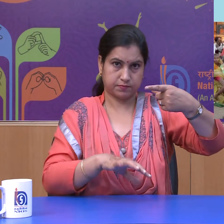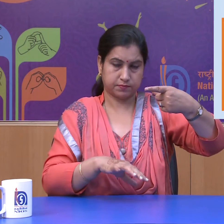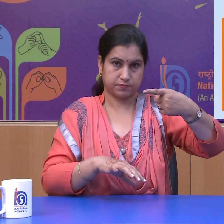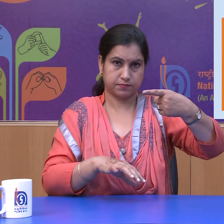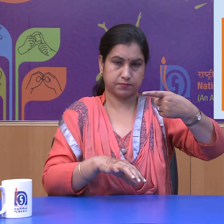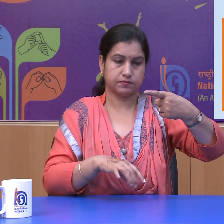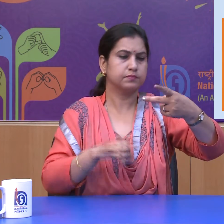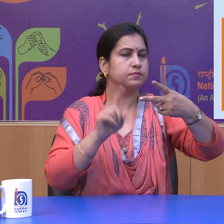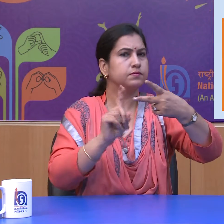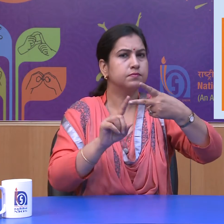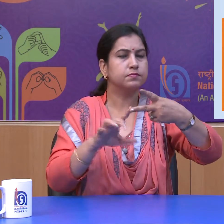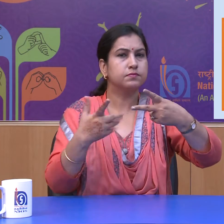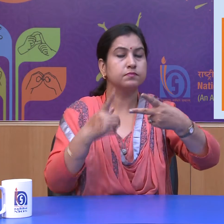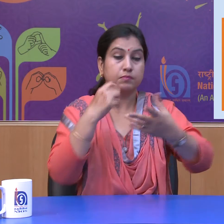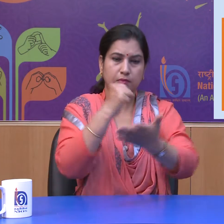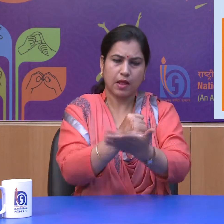Second is right to freedom.